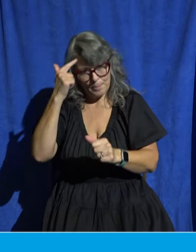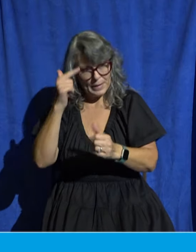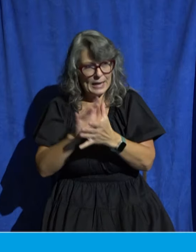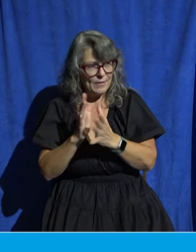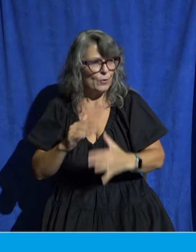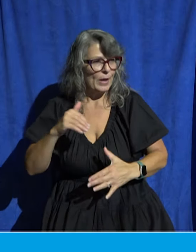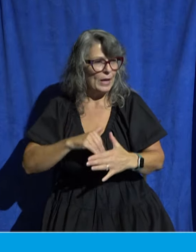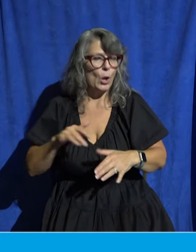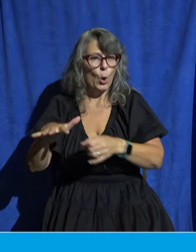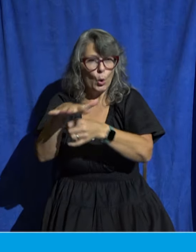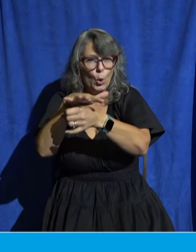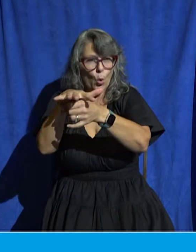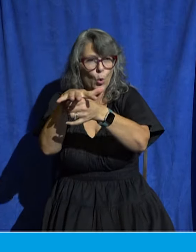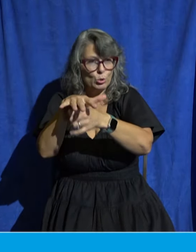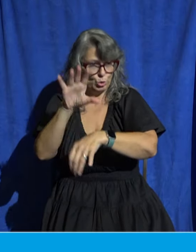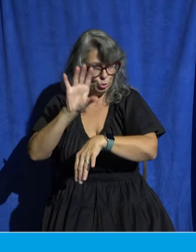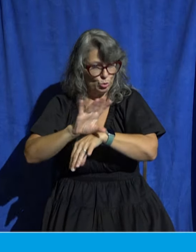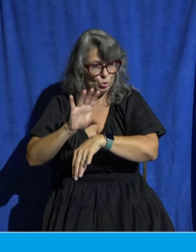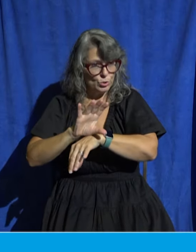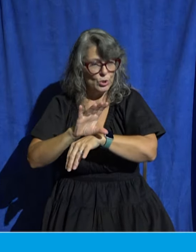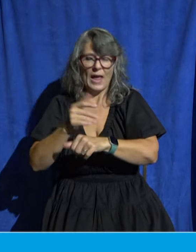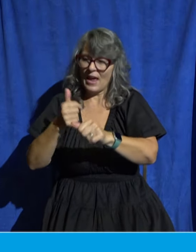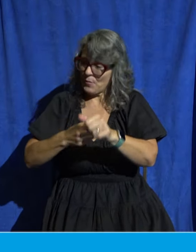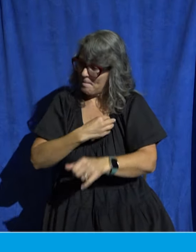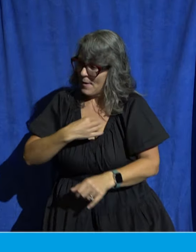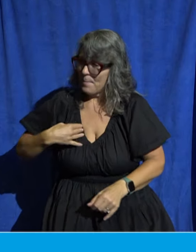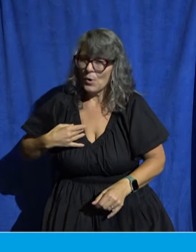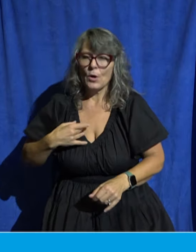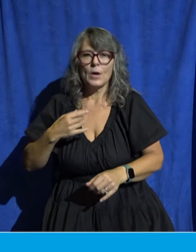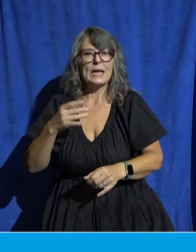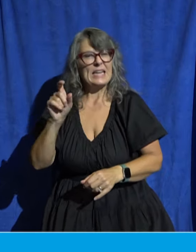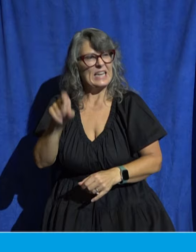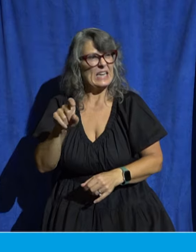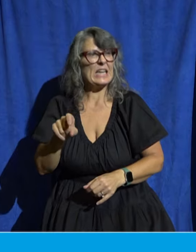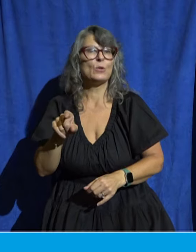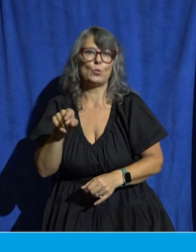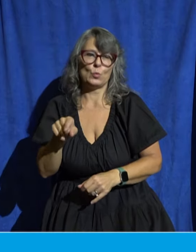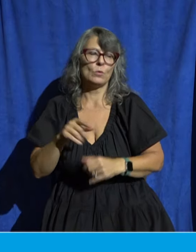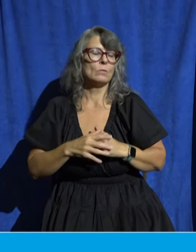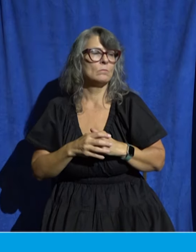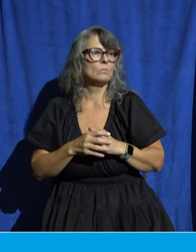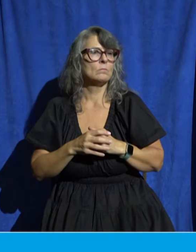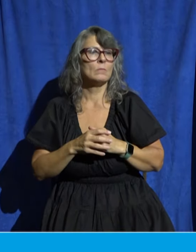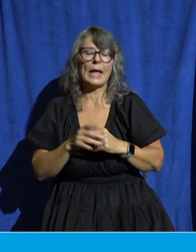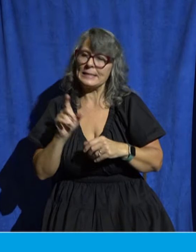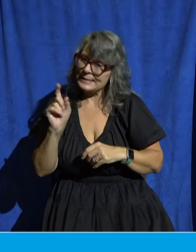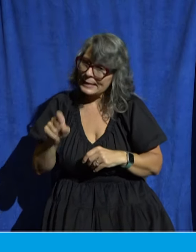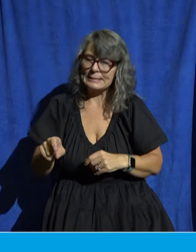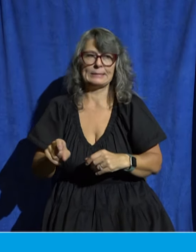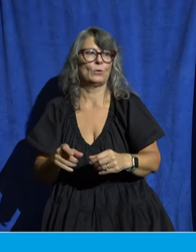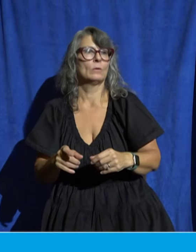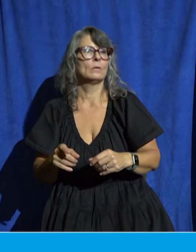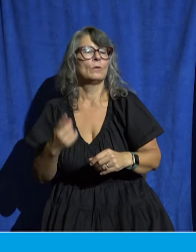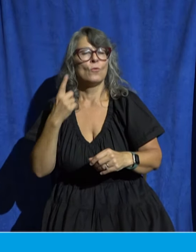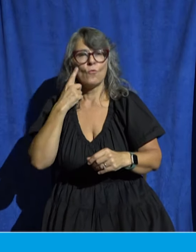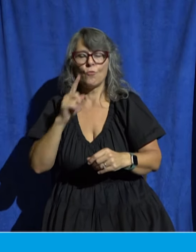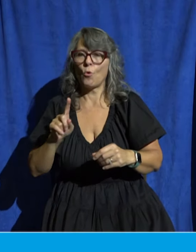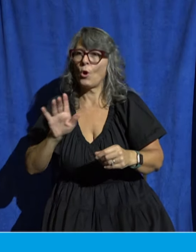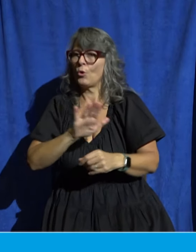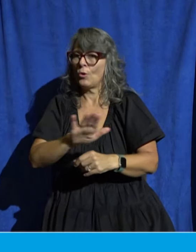every single member is needed and necessary for the flourishing of that body. From the preacher to the preschool